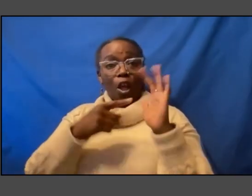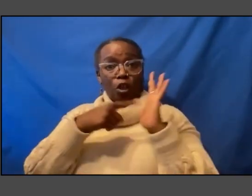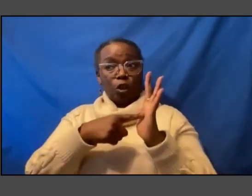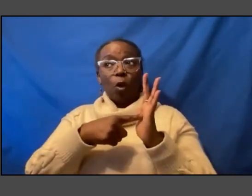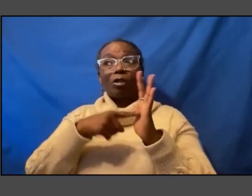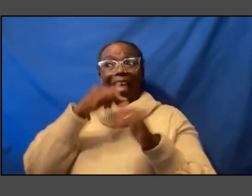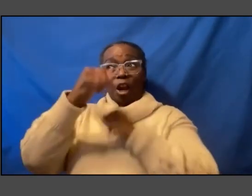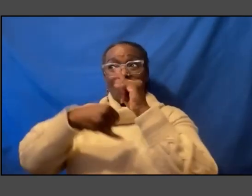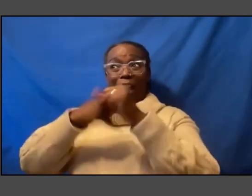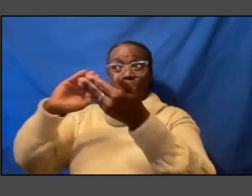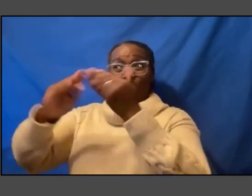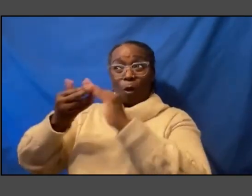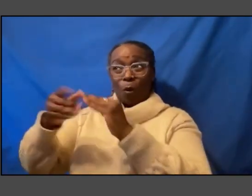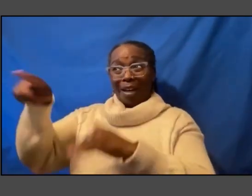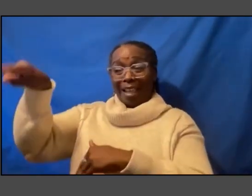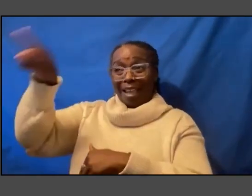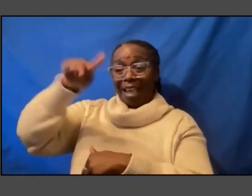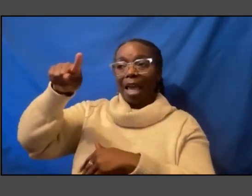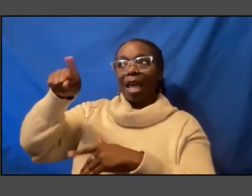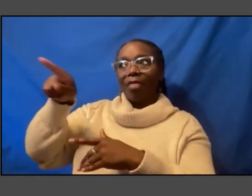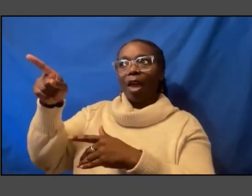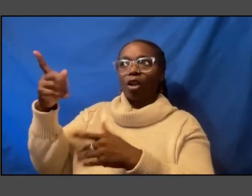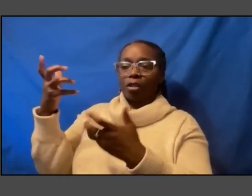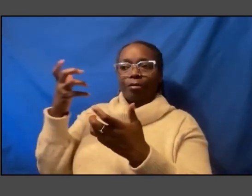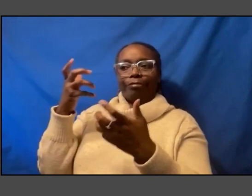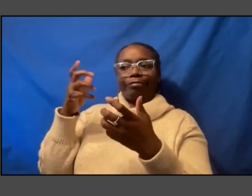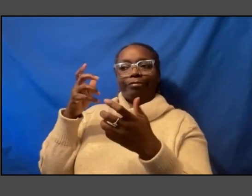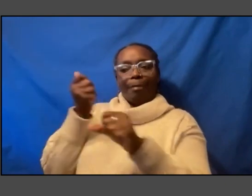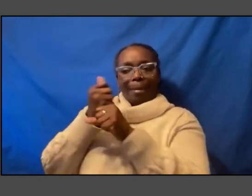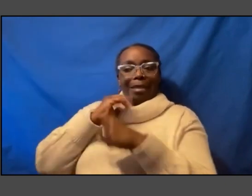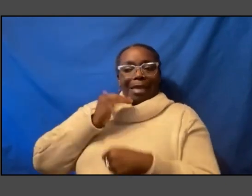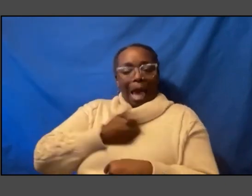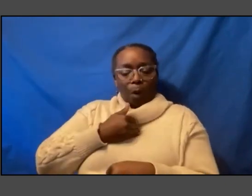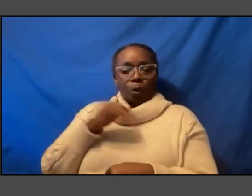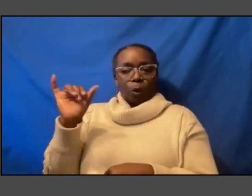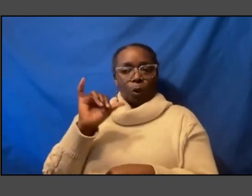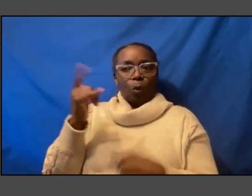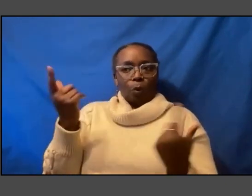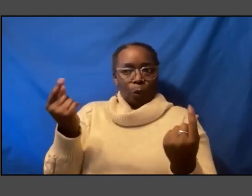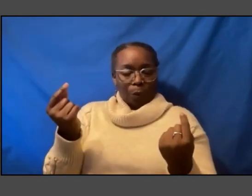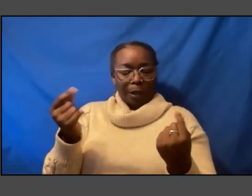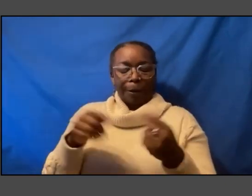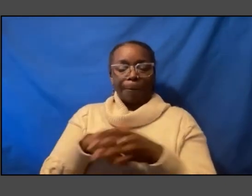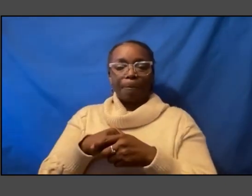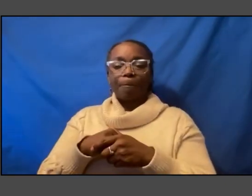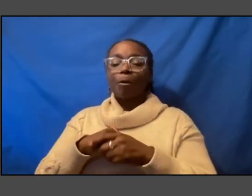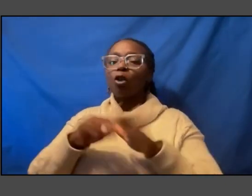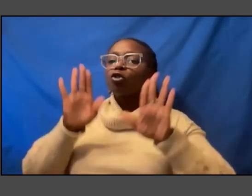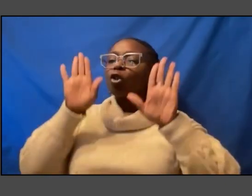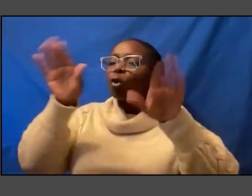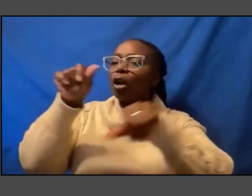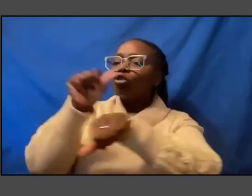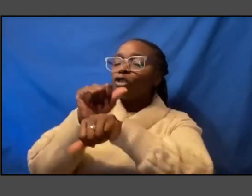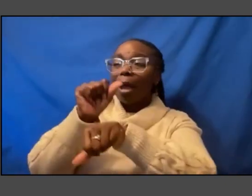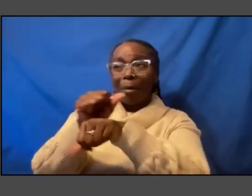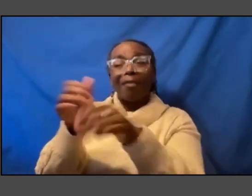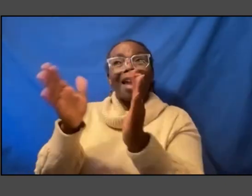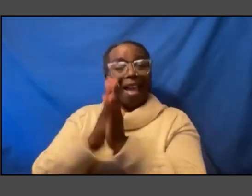shapes what we're doing so it is really the sort of greatest job i could ever ask for but but as you could imagine